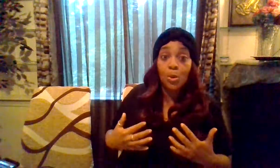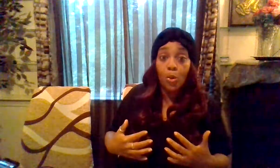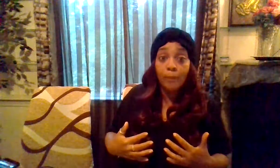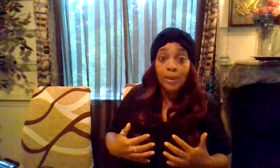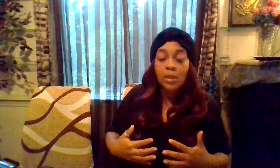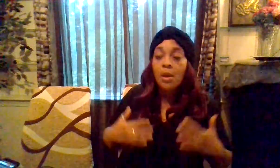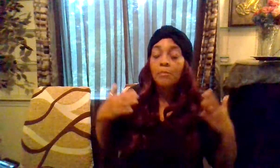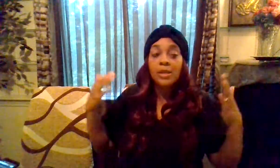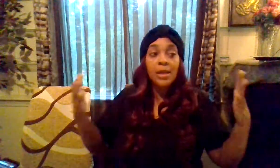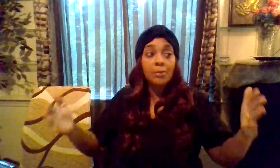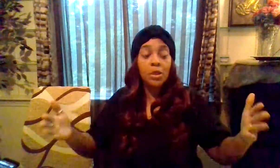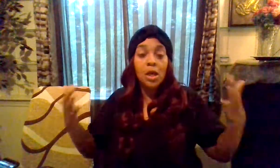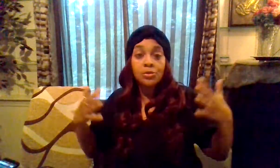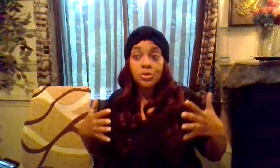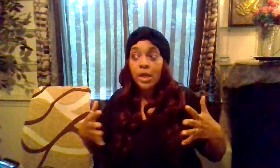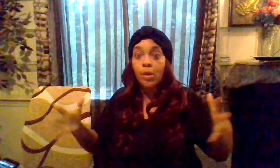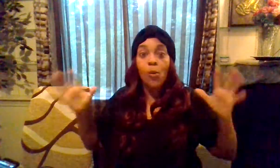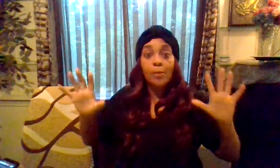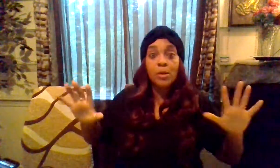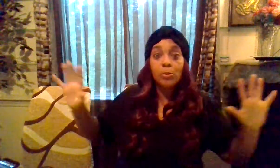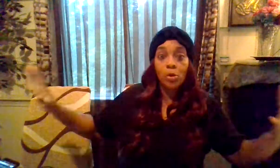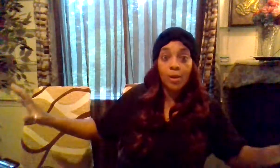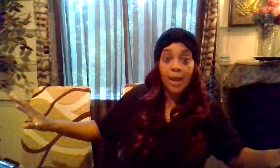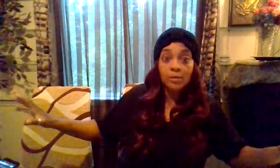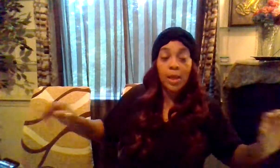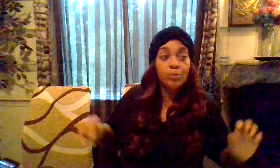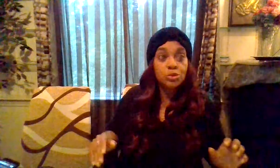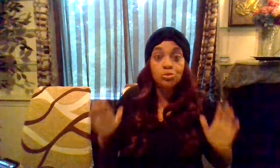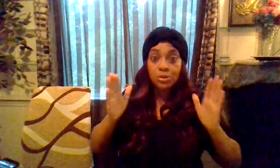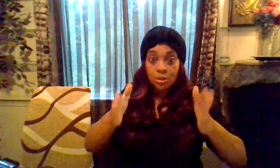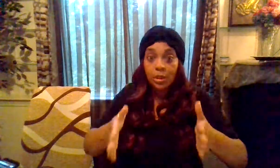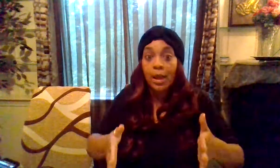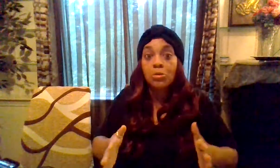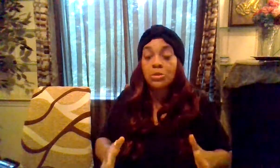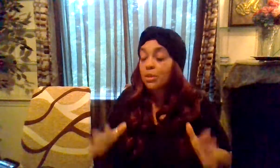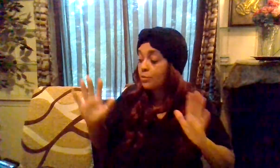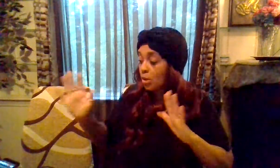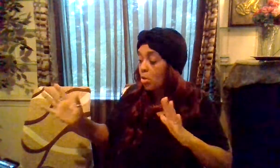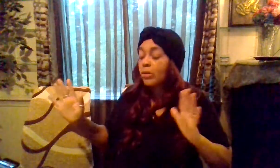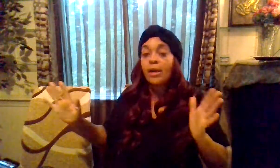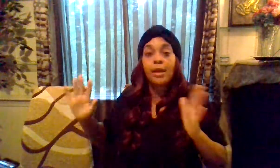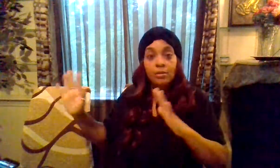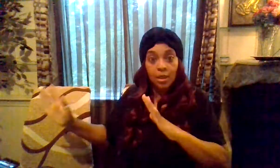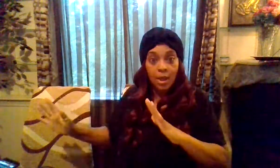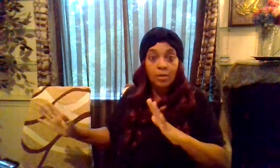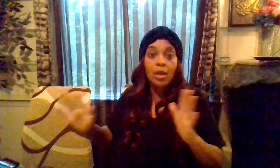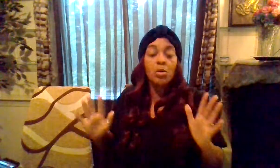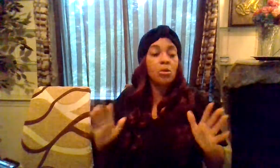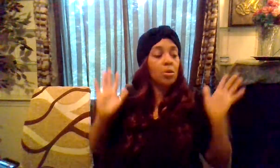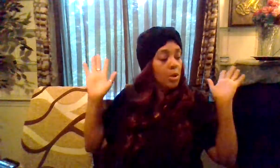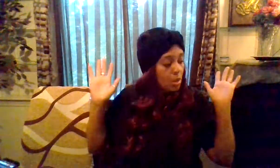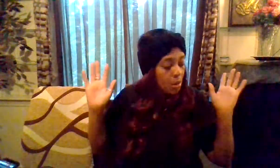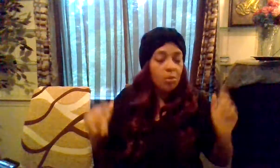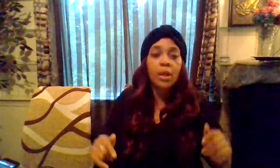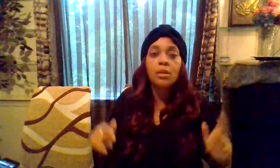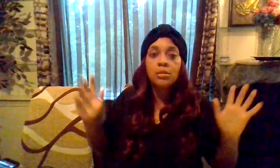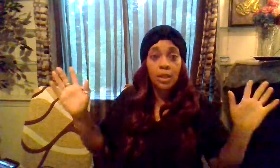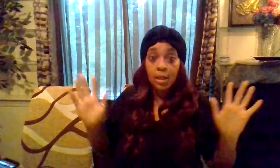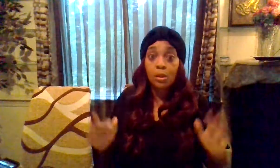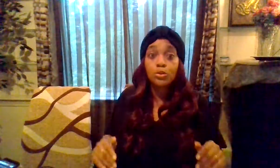on me being able to understand why people are like that but you still allowing yourself to okay that they got that going on okay ain't got nothing